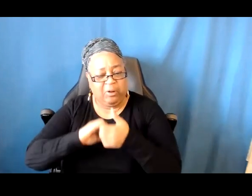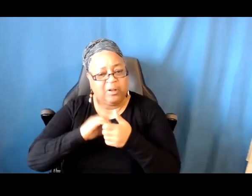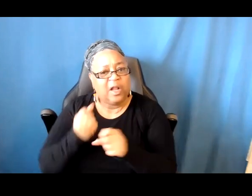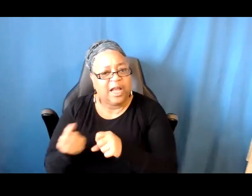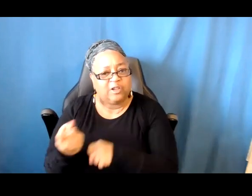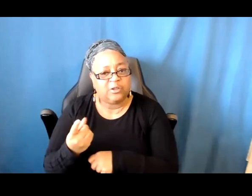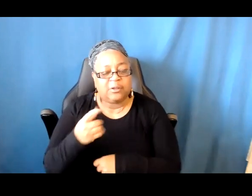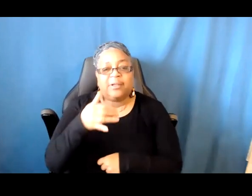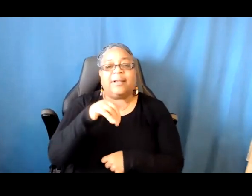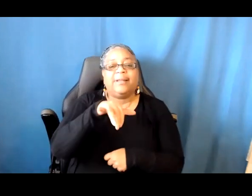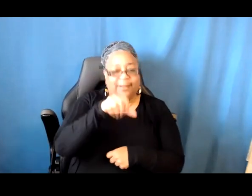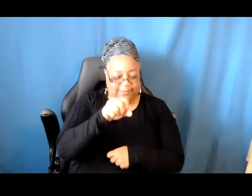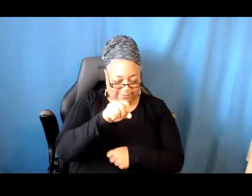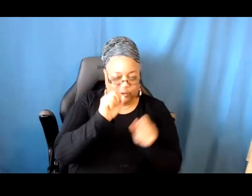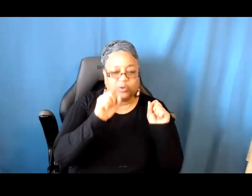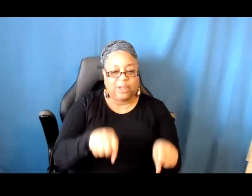Okay.